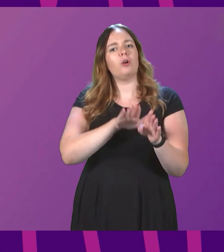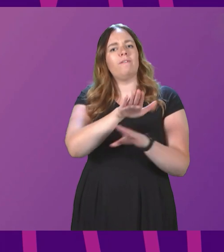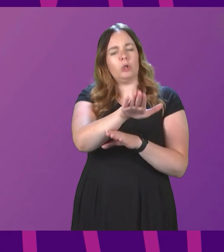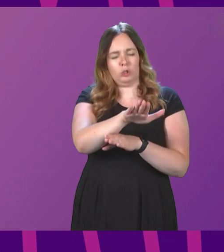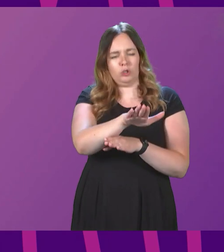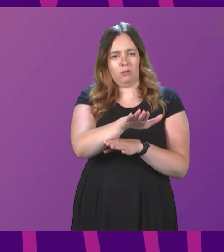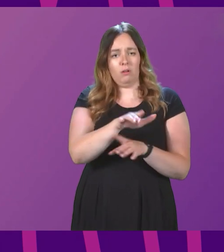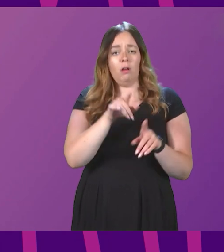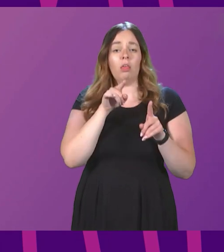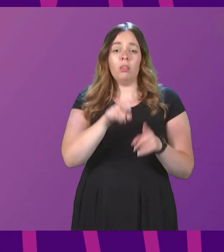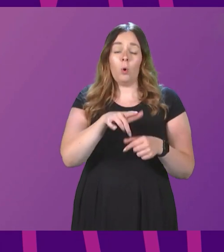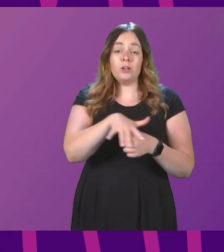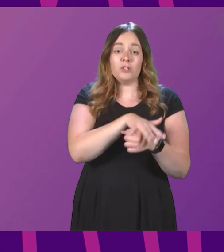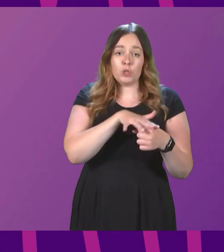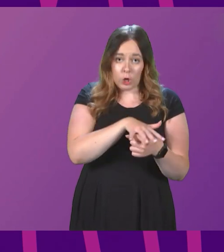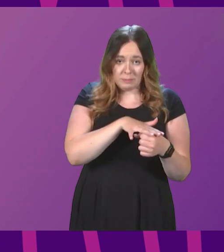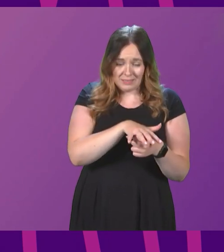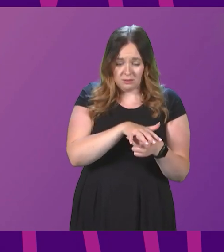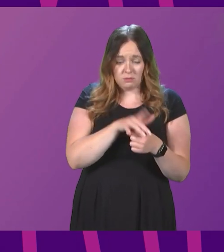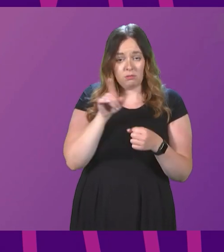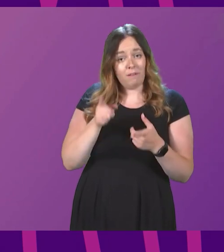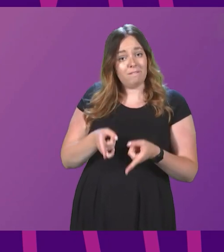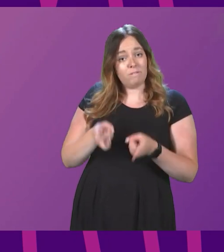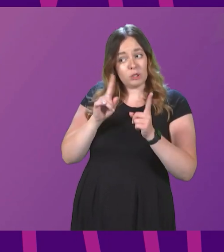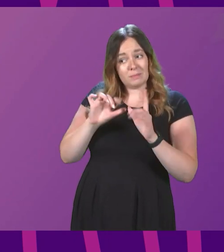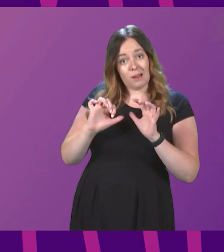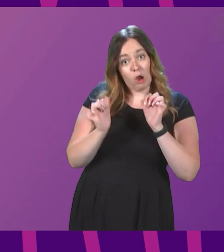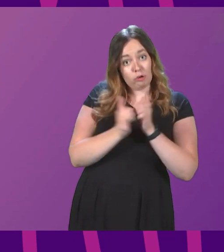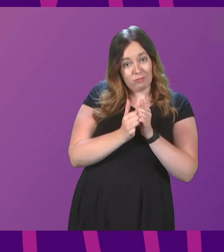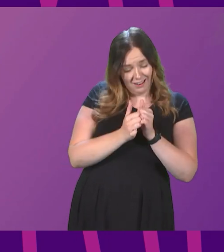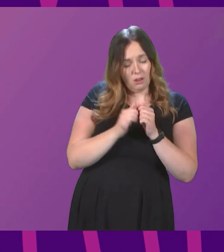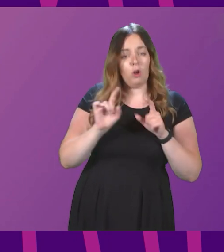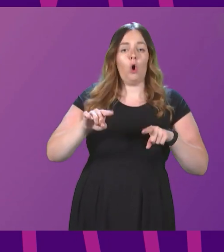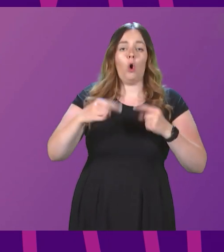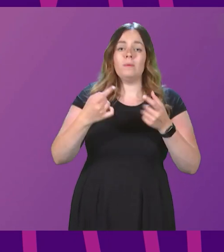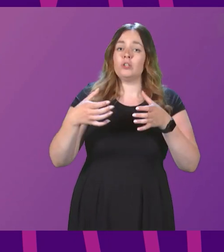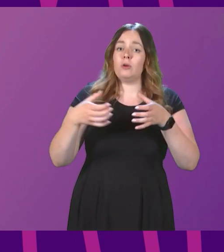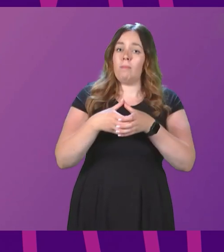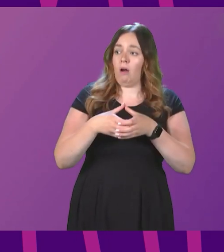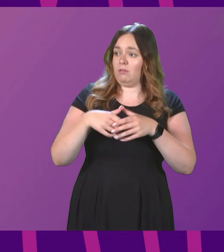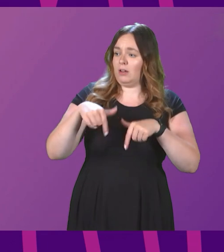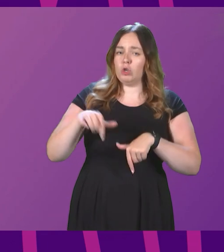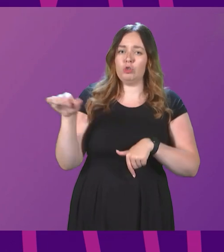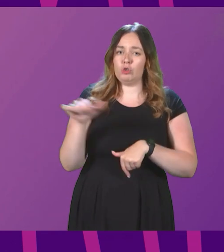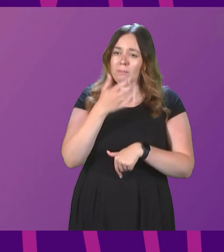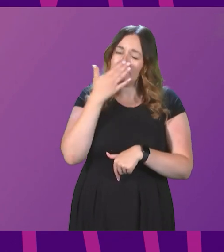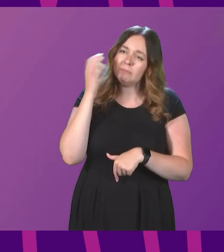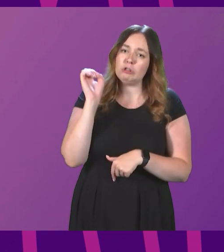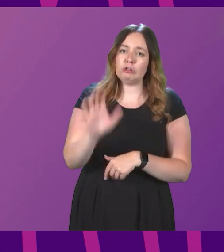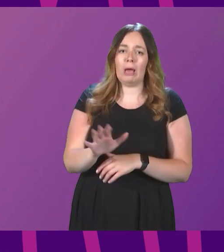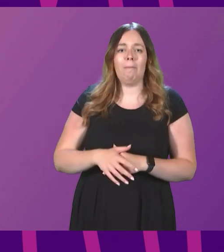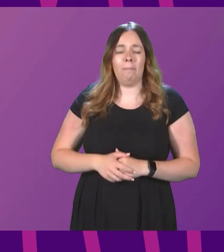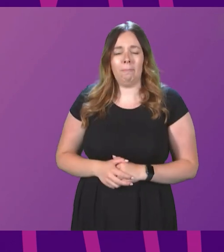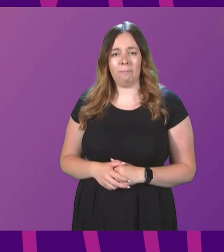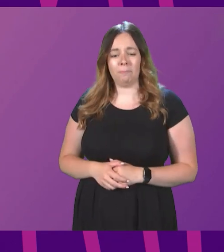And in those circumstances, does the First Minister agree with me that opposition parties in here should be ashamed of themselves?